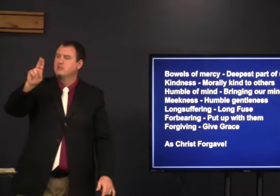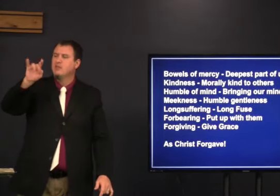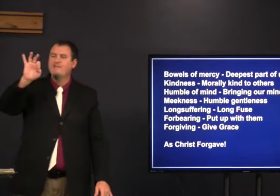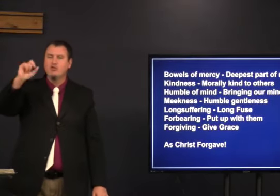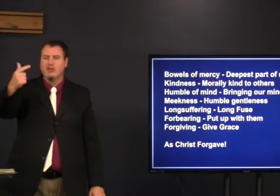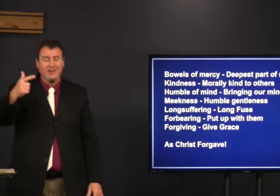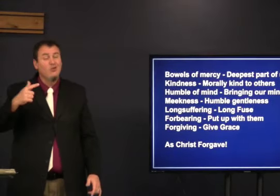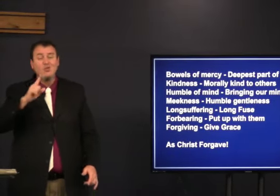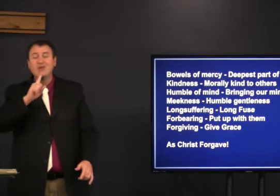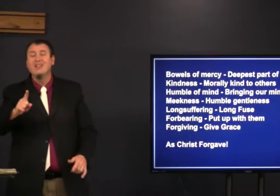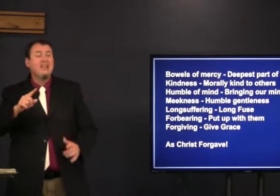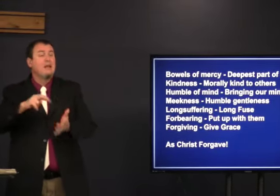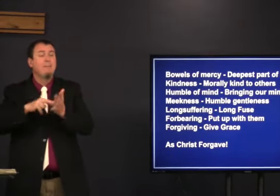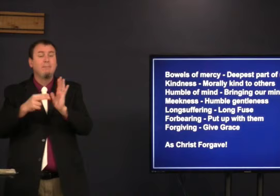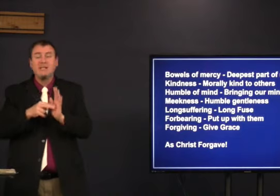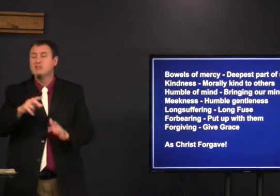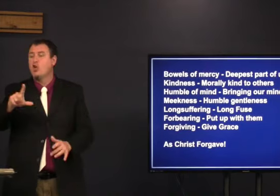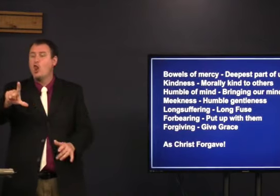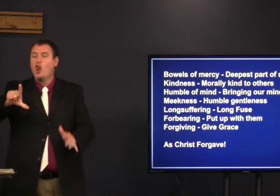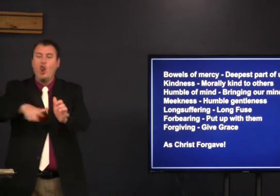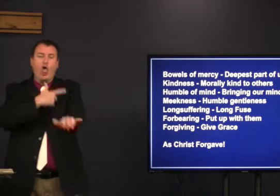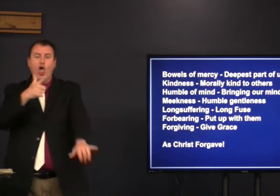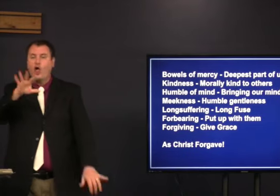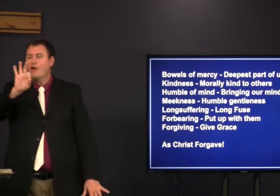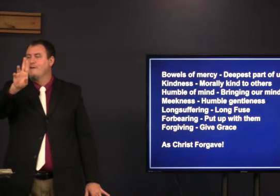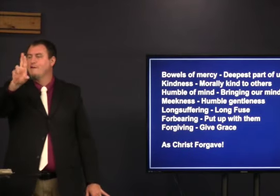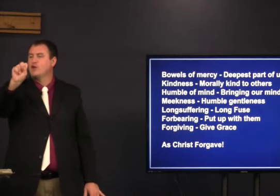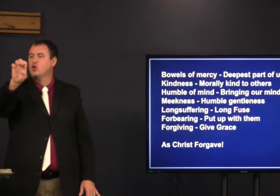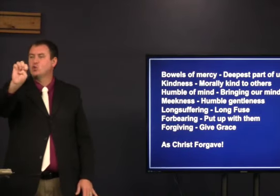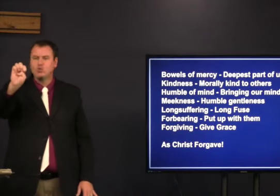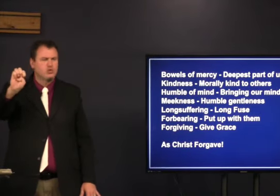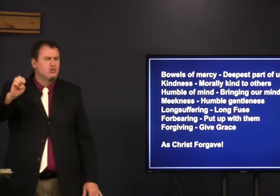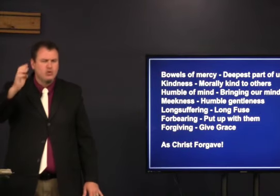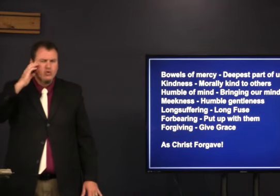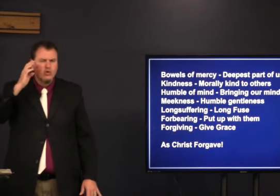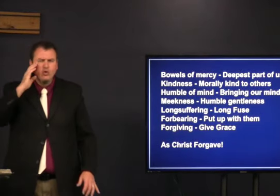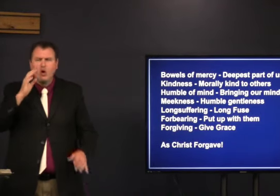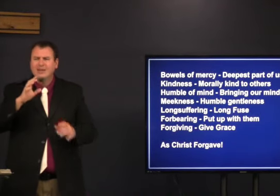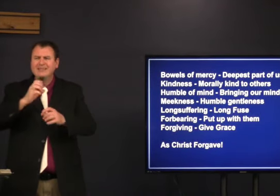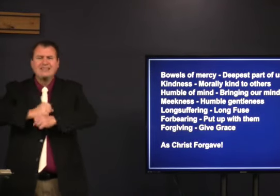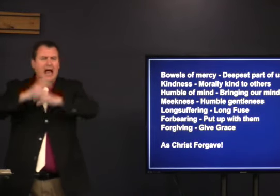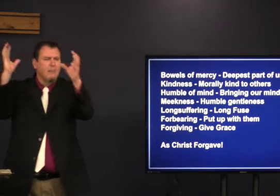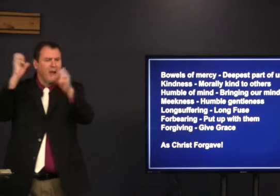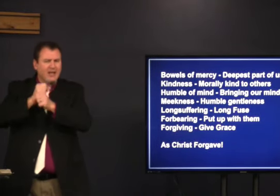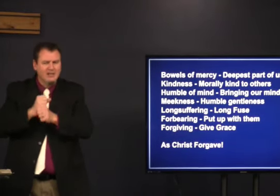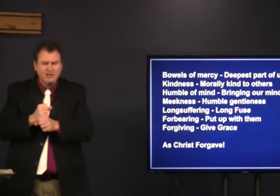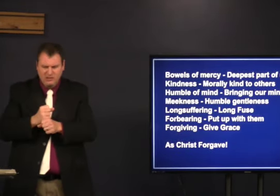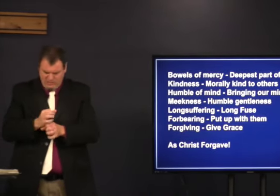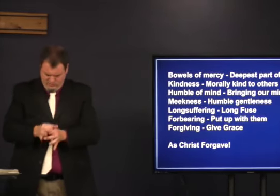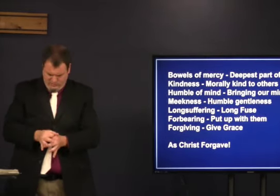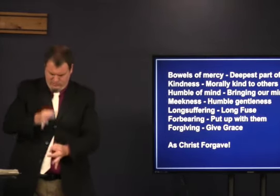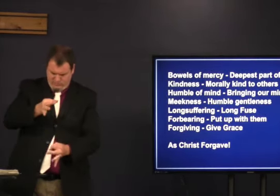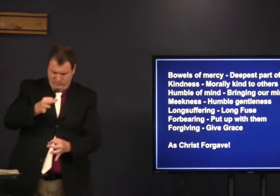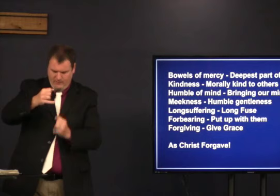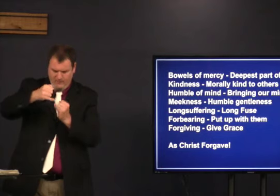Long suffering. And really. That means. Having a long fuse. You know. With dynamite.